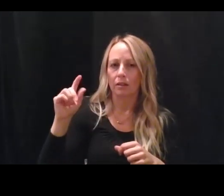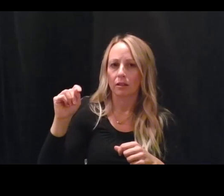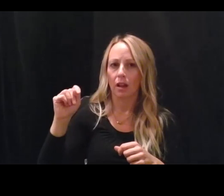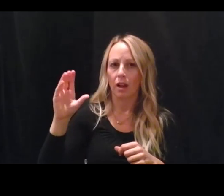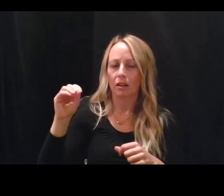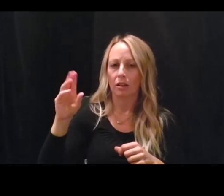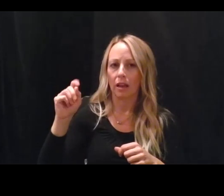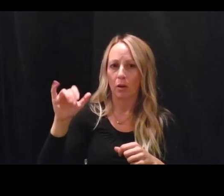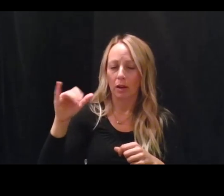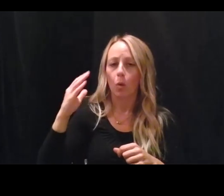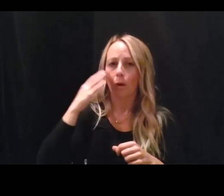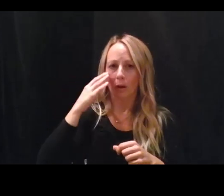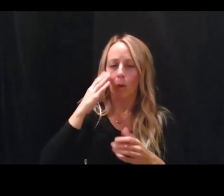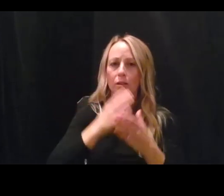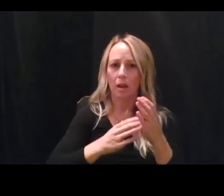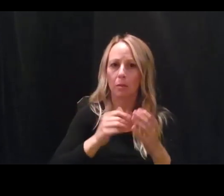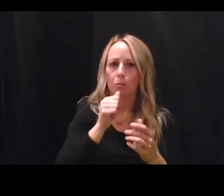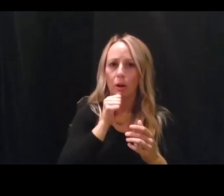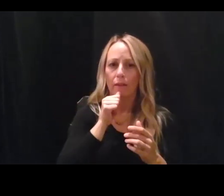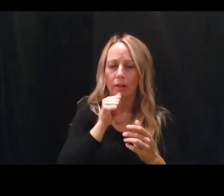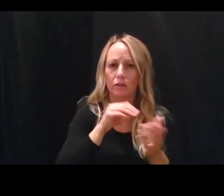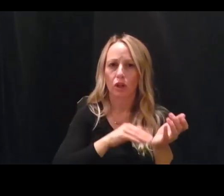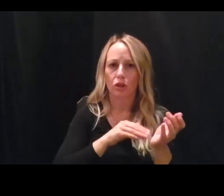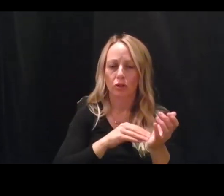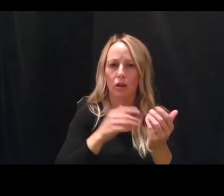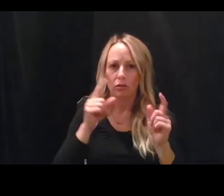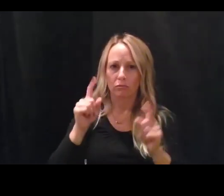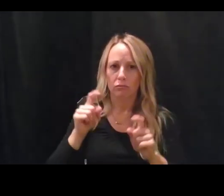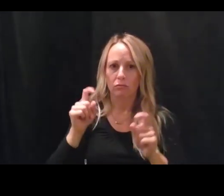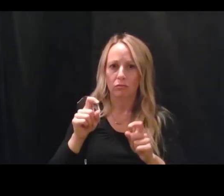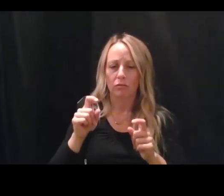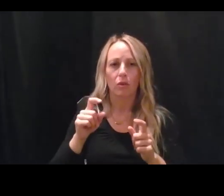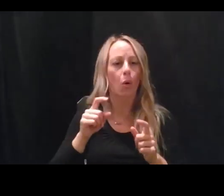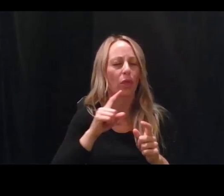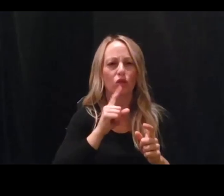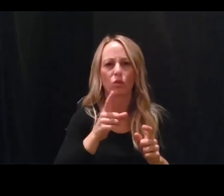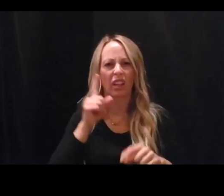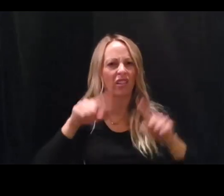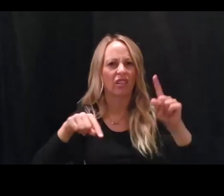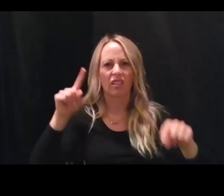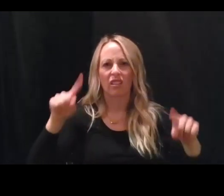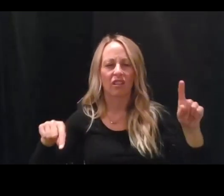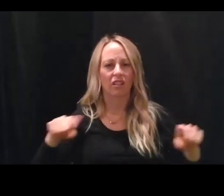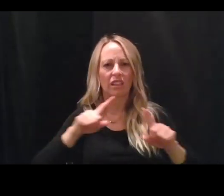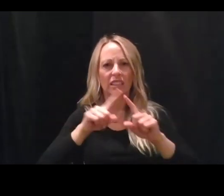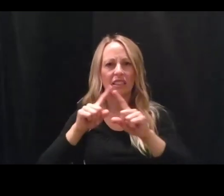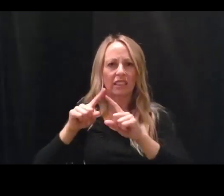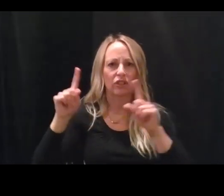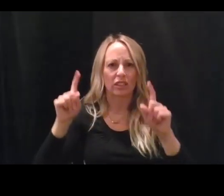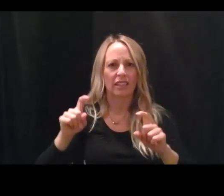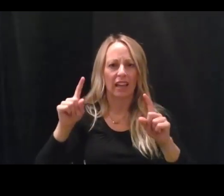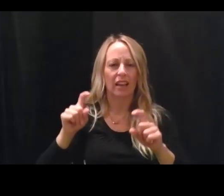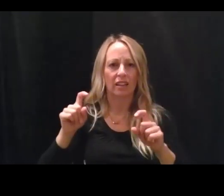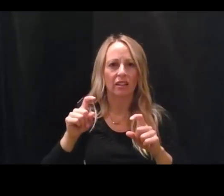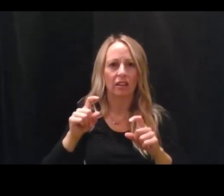have an indication of what that might be? Well, there are many different tests being done, but they're almost, mostly,